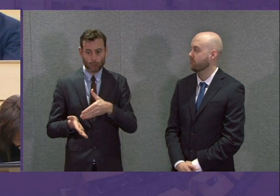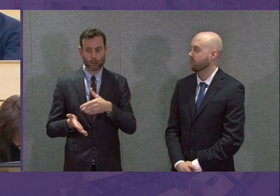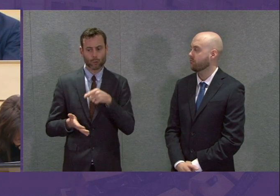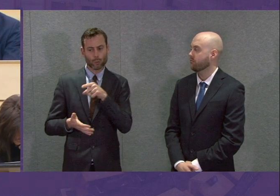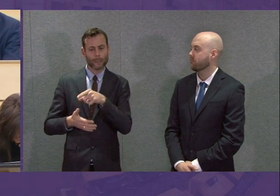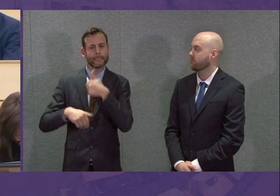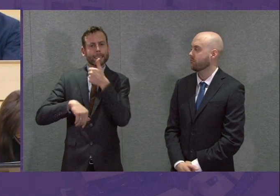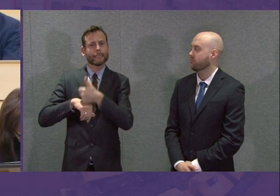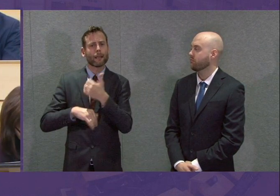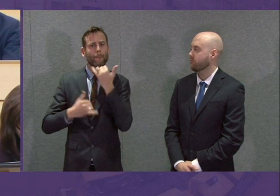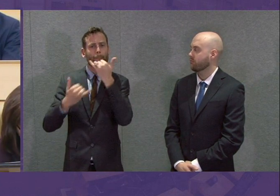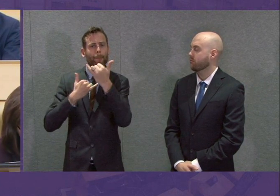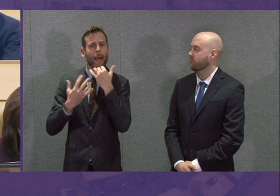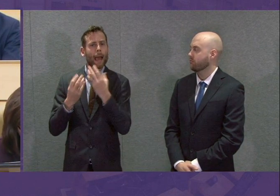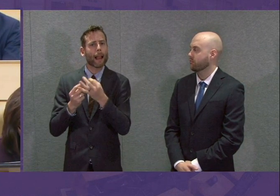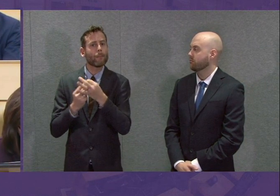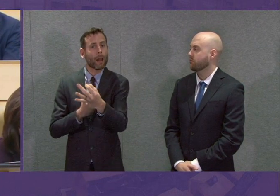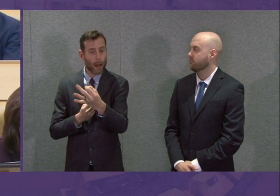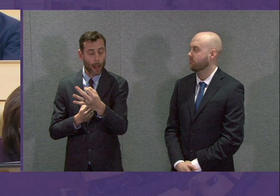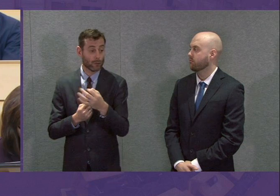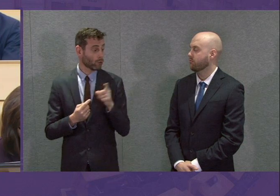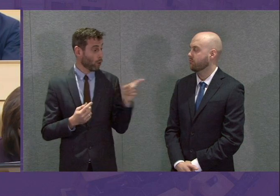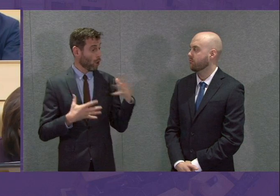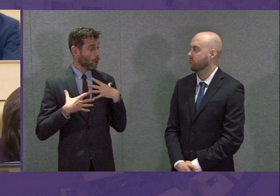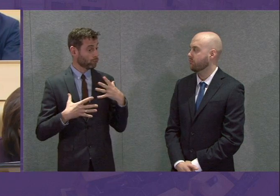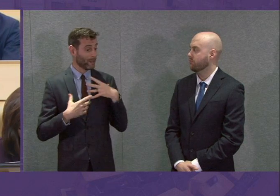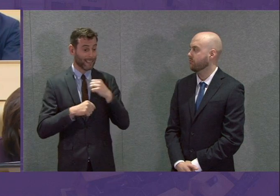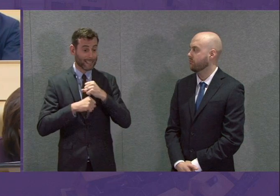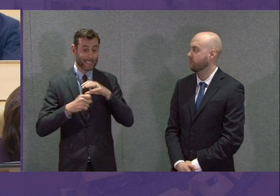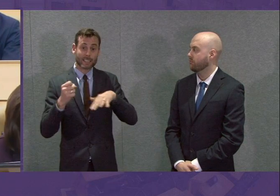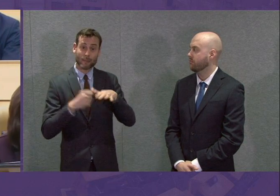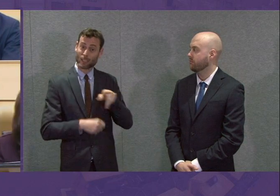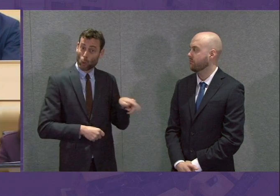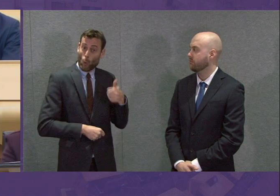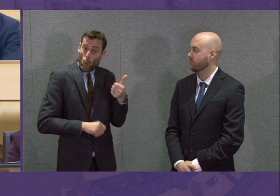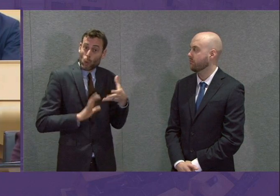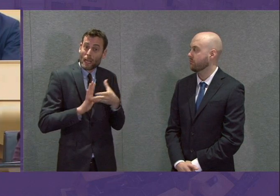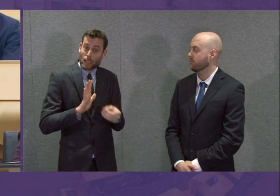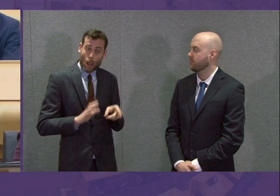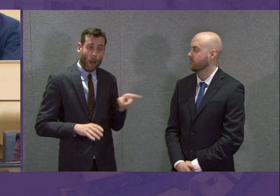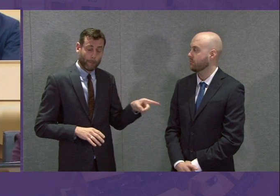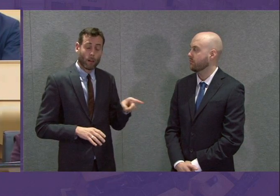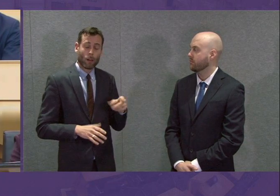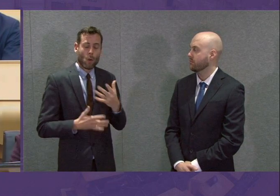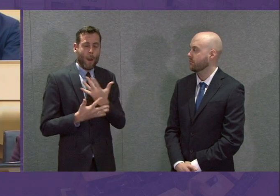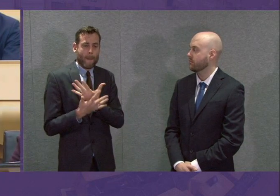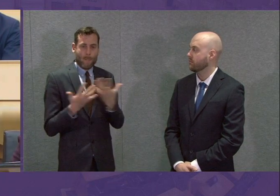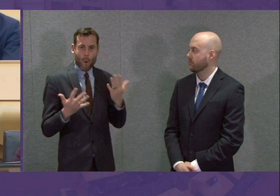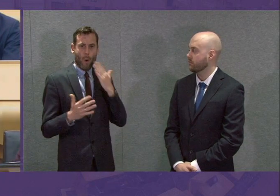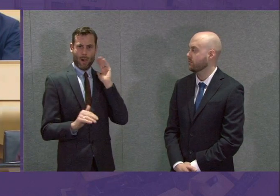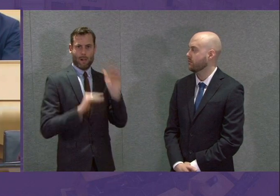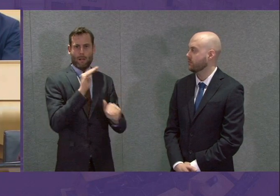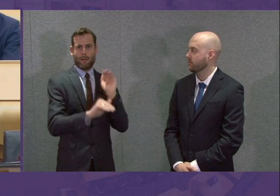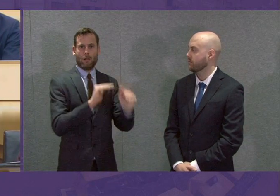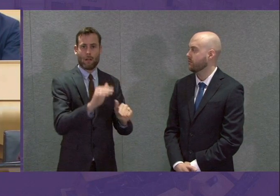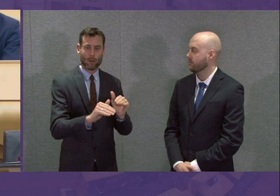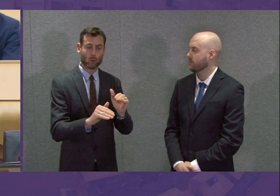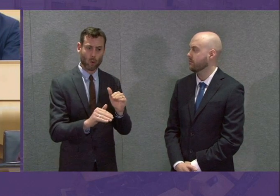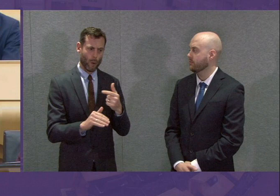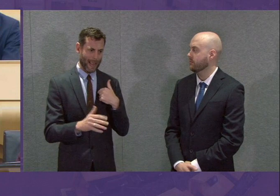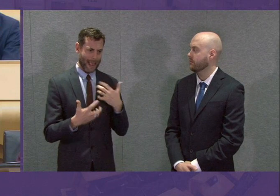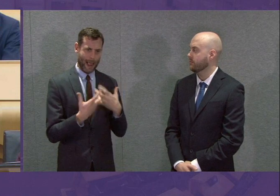helpline, but other organisations – breathing space is a very good example of this – will have greater demand and their services. And as people are